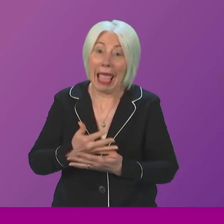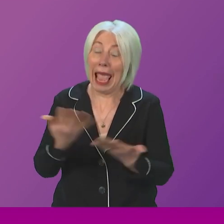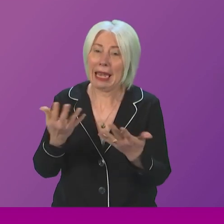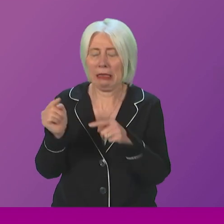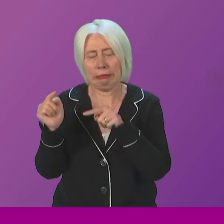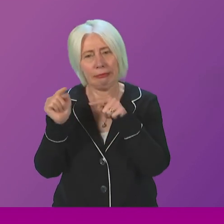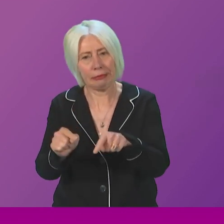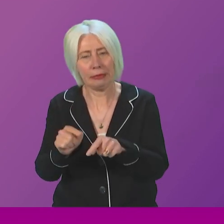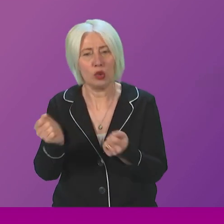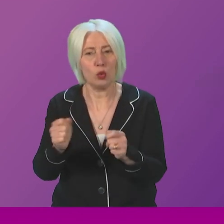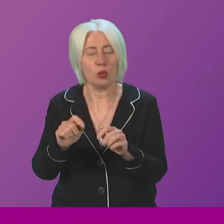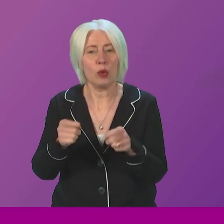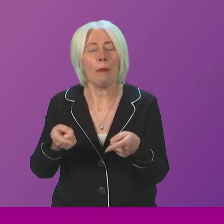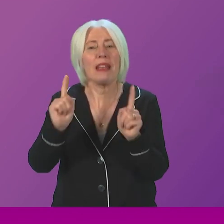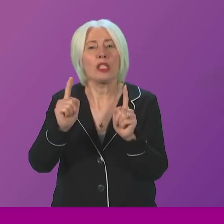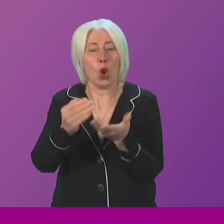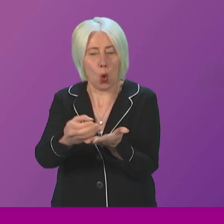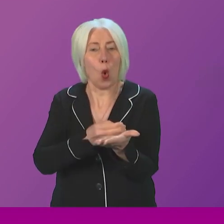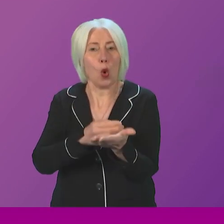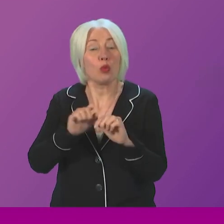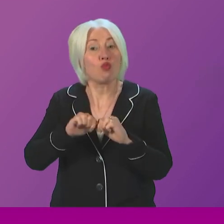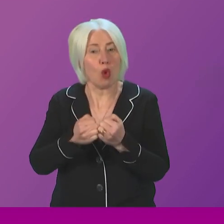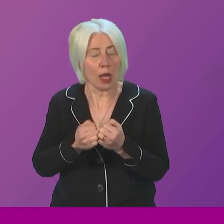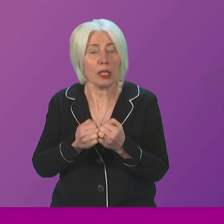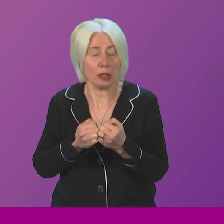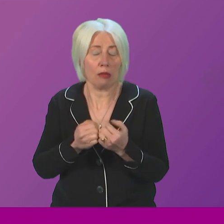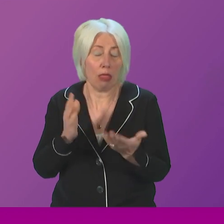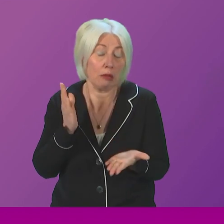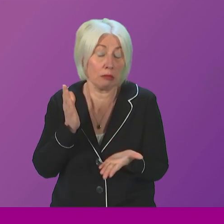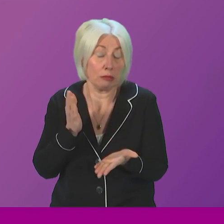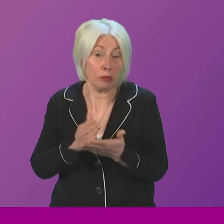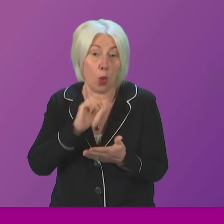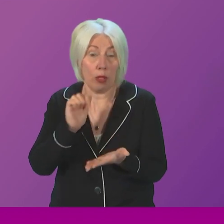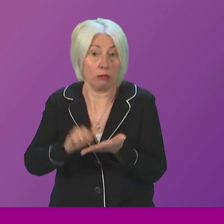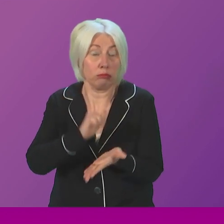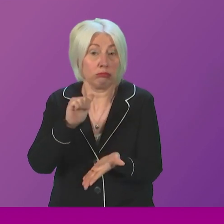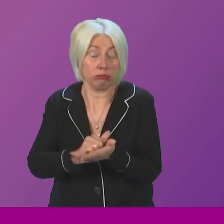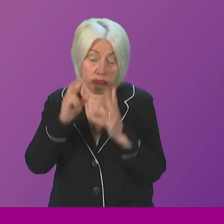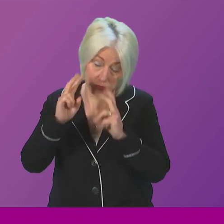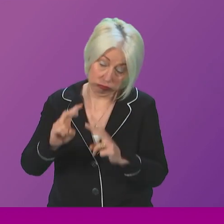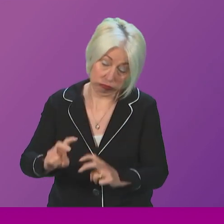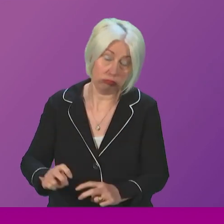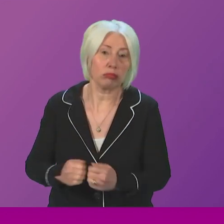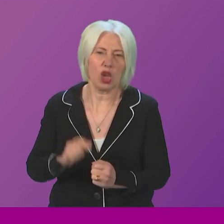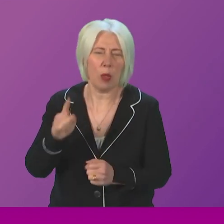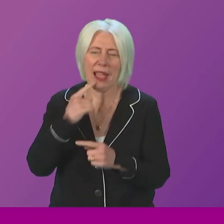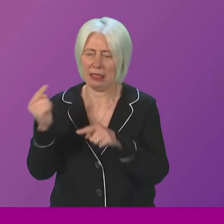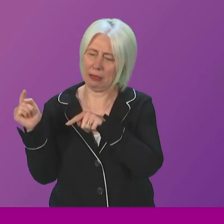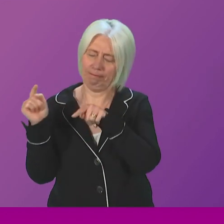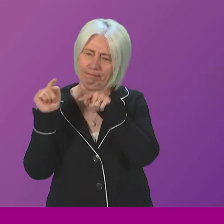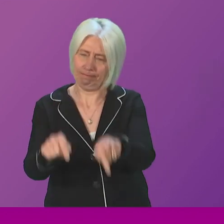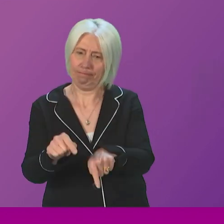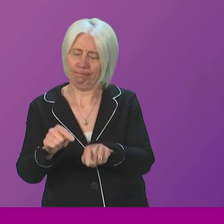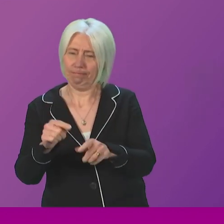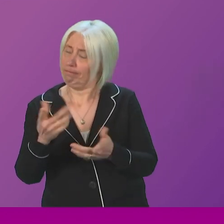accusations of the ministerial code being broken, they will be appropriately investigated. So that is an accusation that